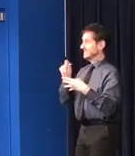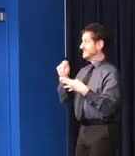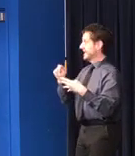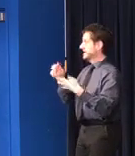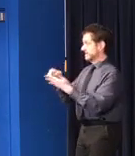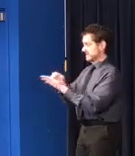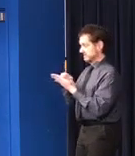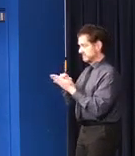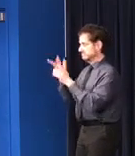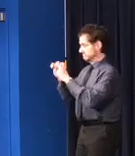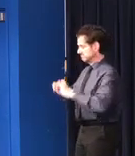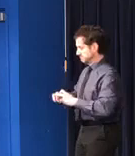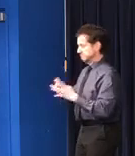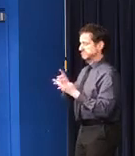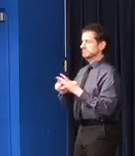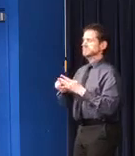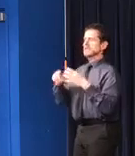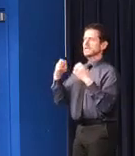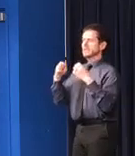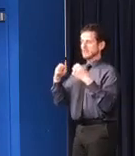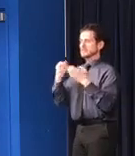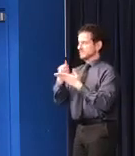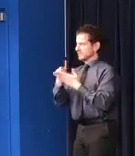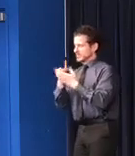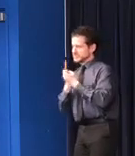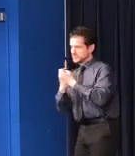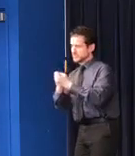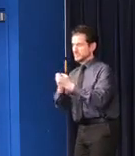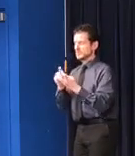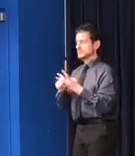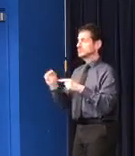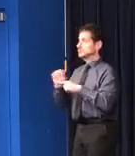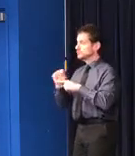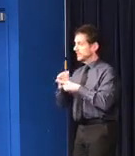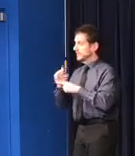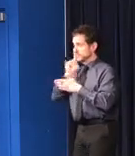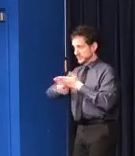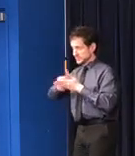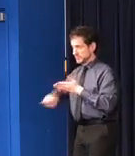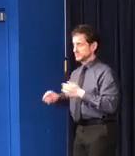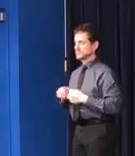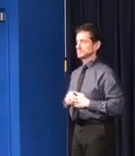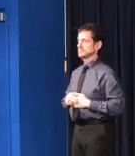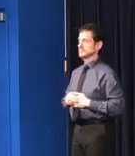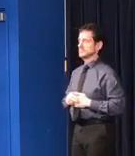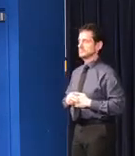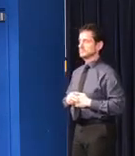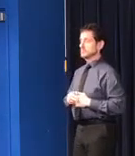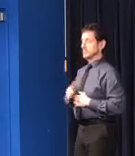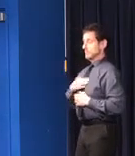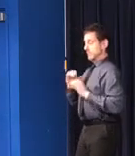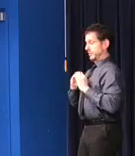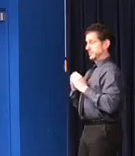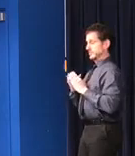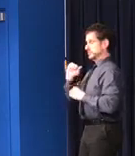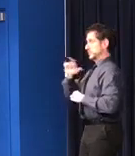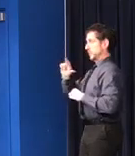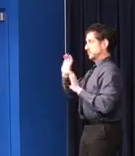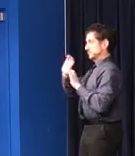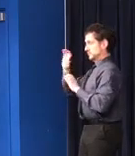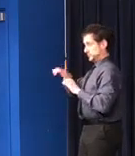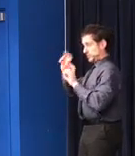analytics, emergency financial assistance, training, and research. All Chicago is responding to the coronavirus